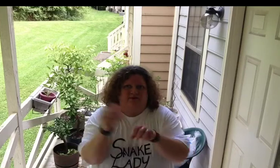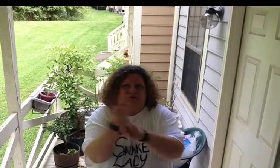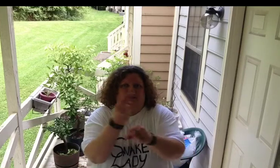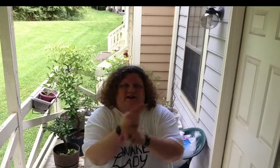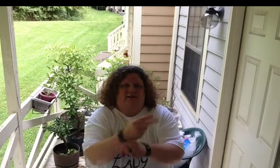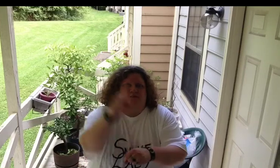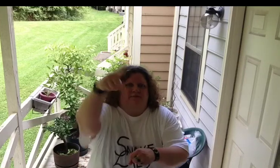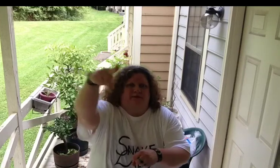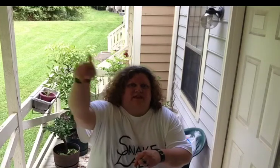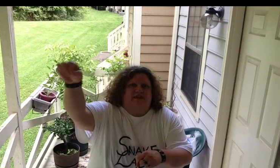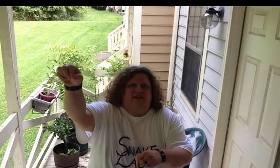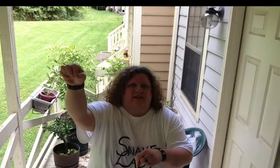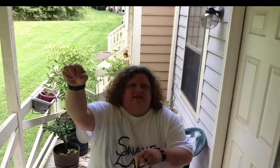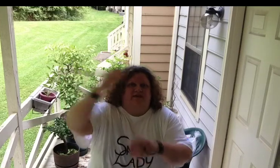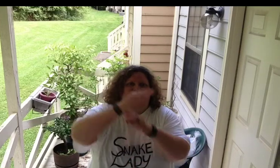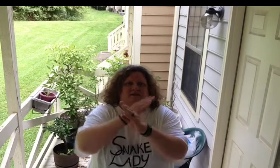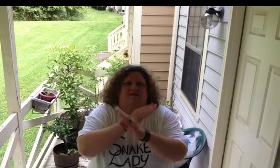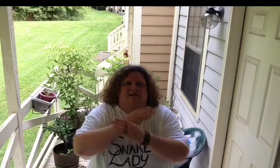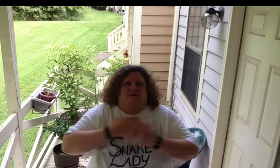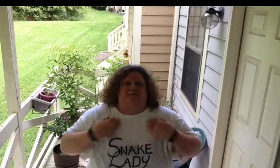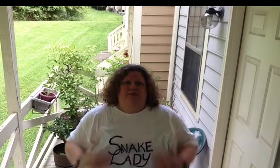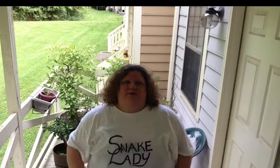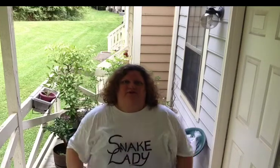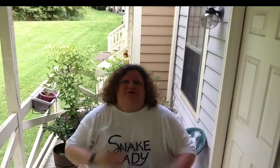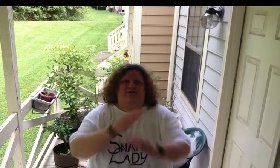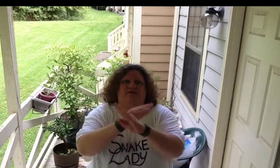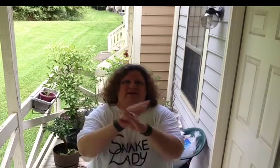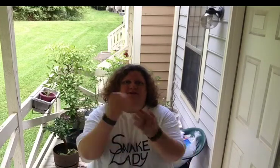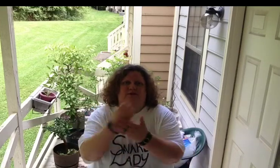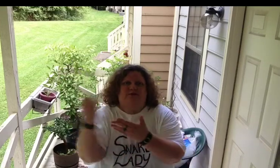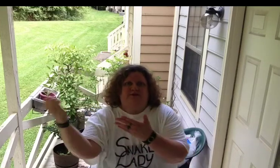to wear your PPE, your personal protective equipment.